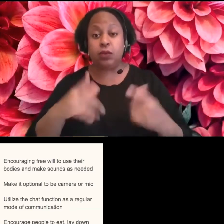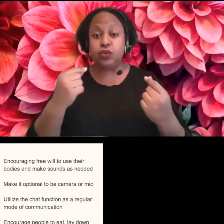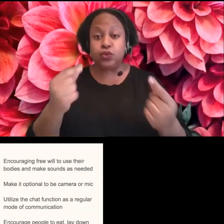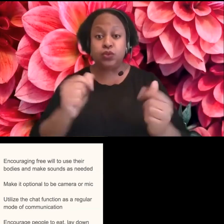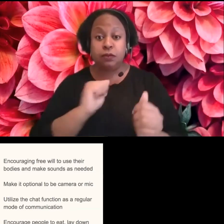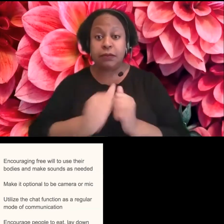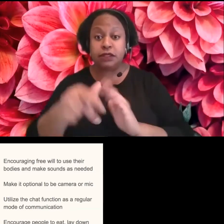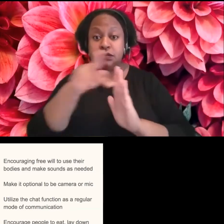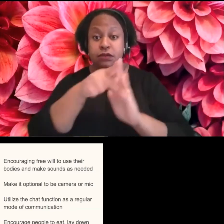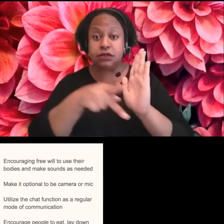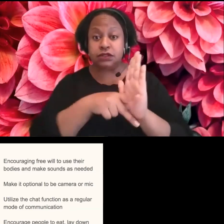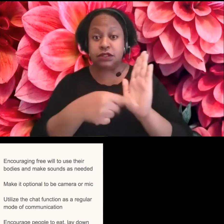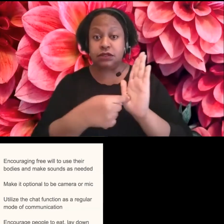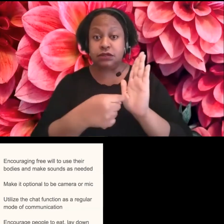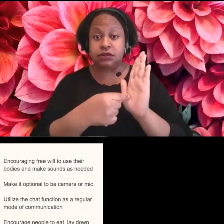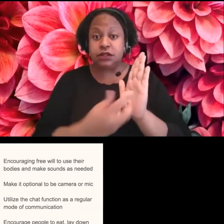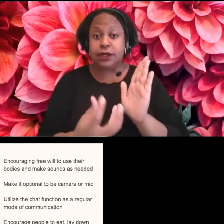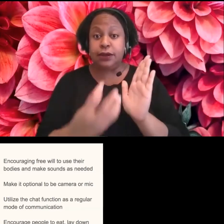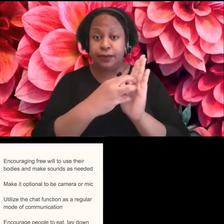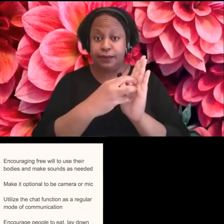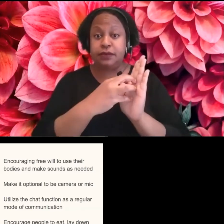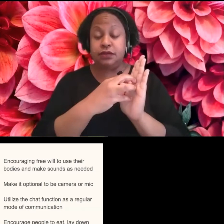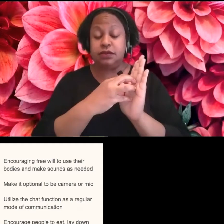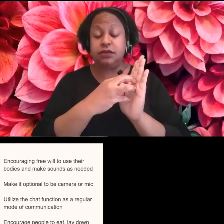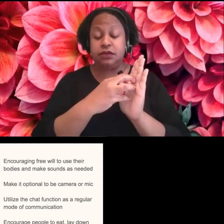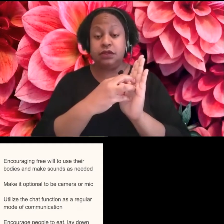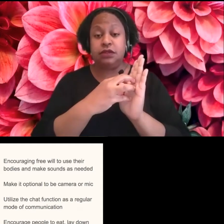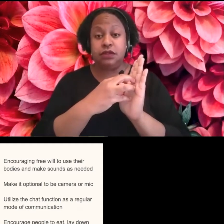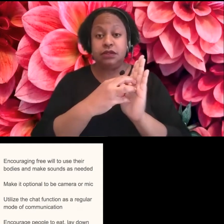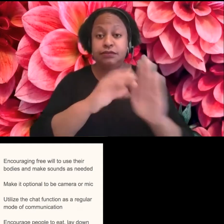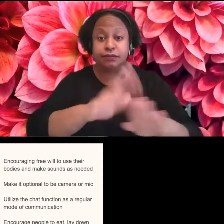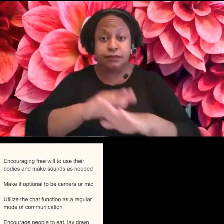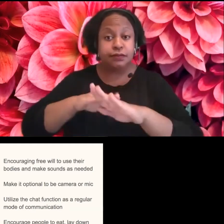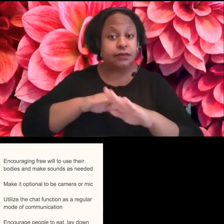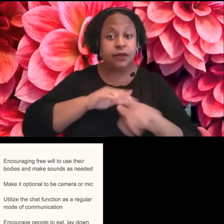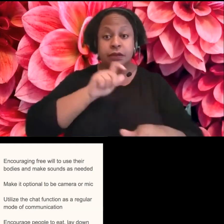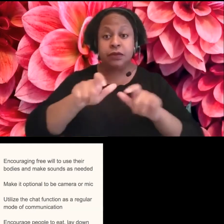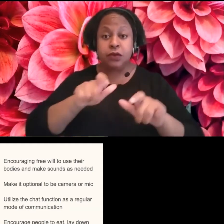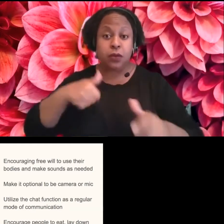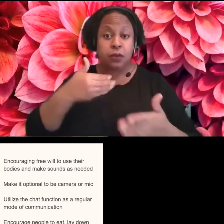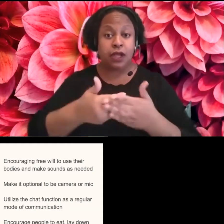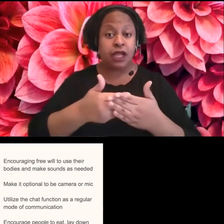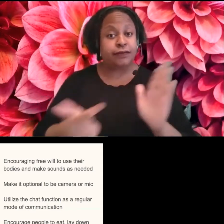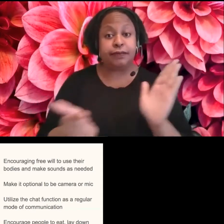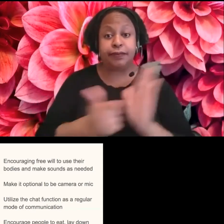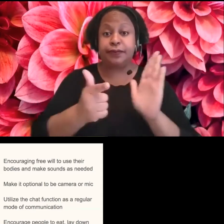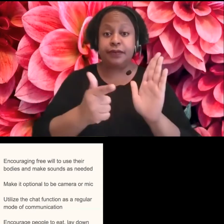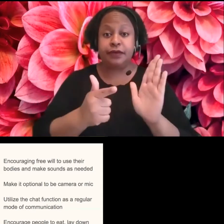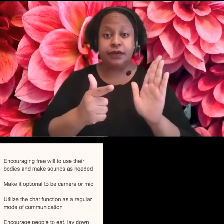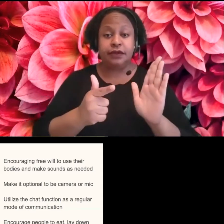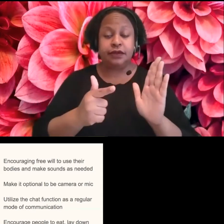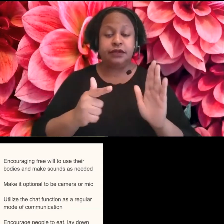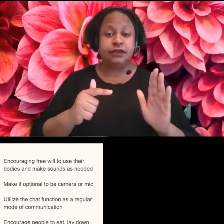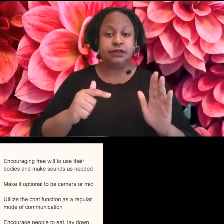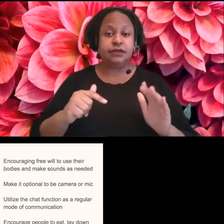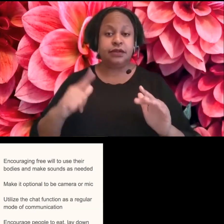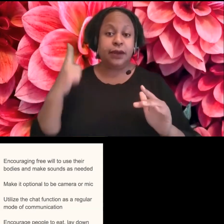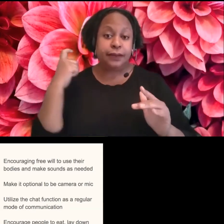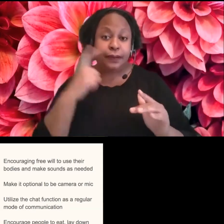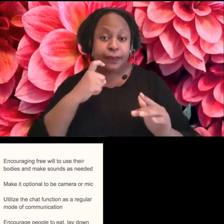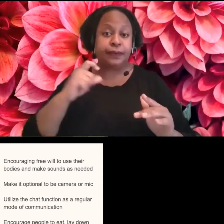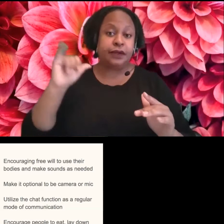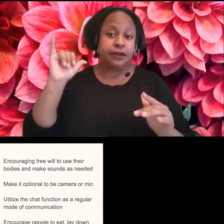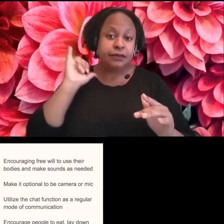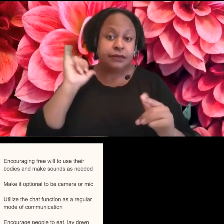um, that it's, it's something you don't want people to be wearing when they come in. But another important aspect is talking amongst